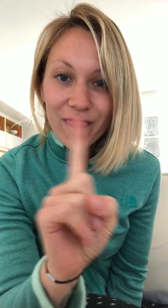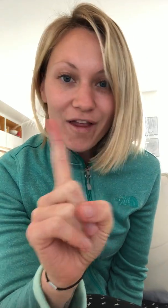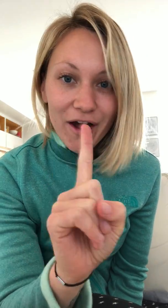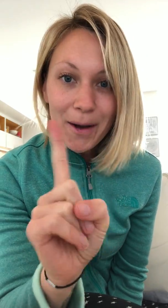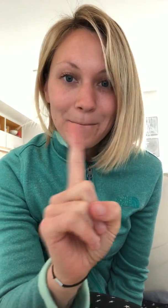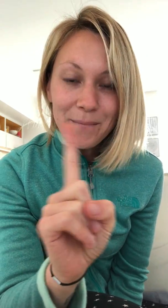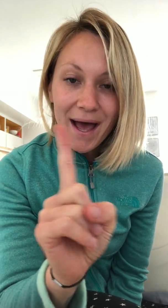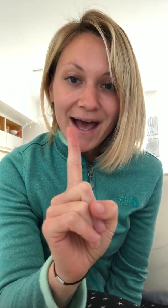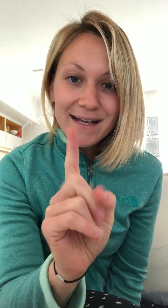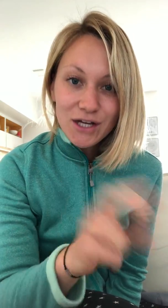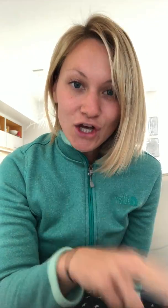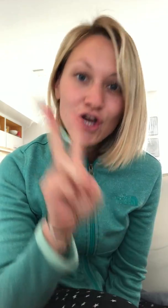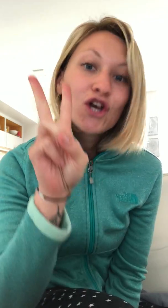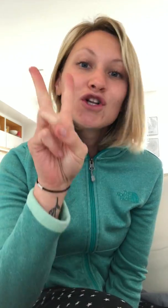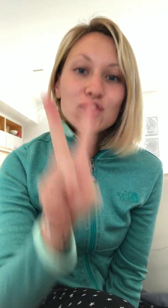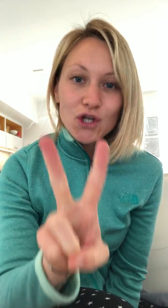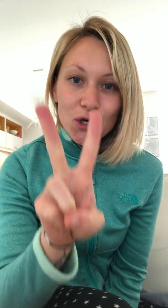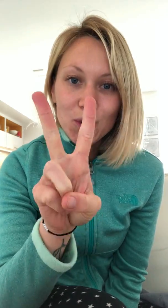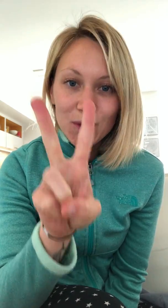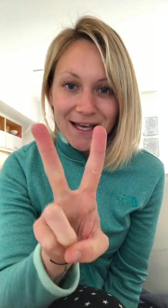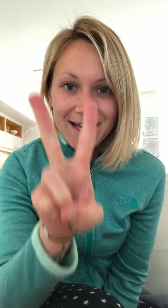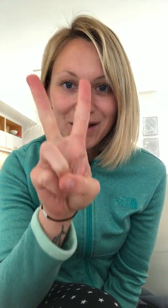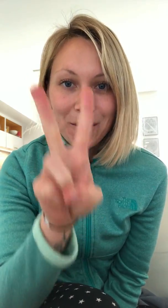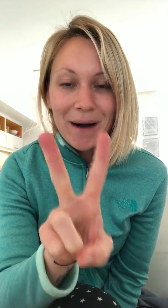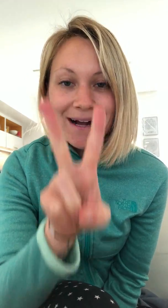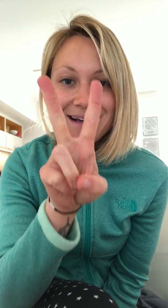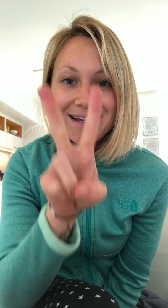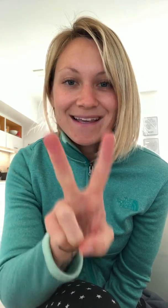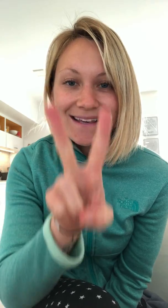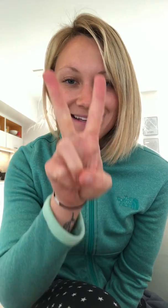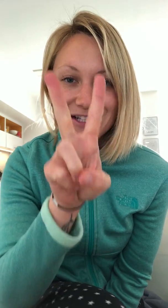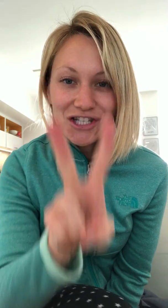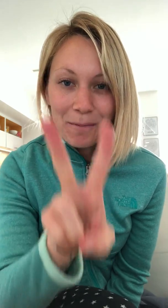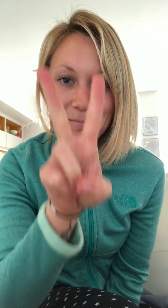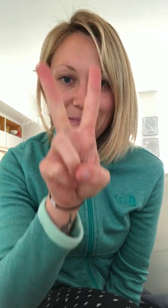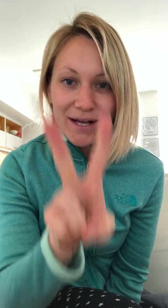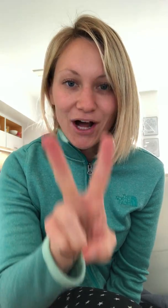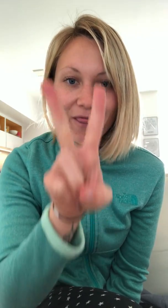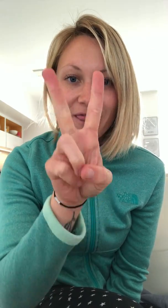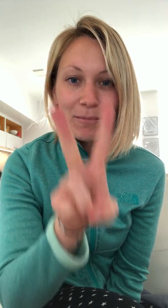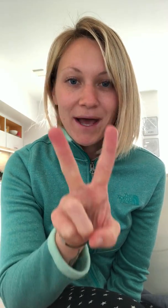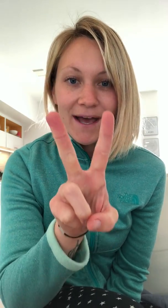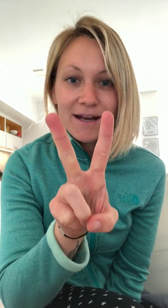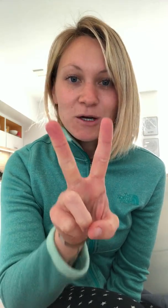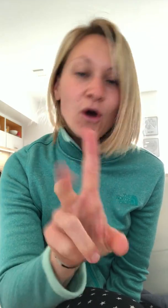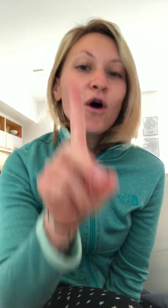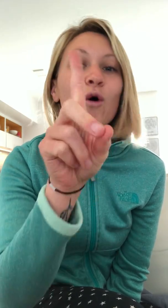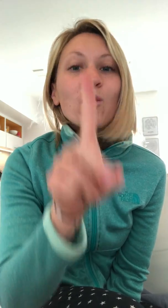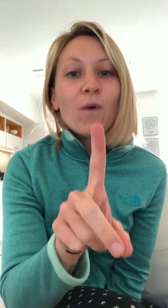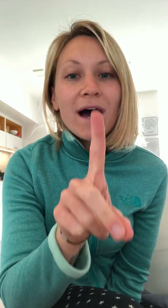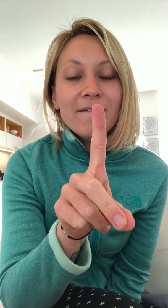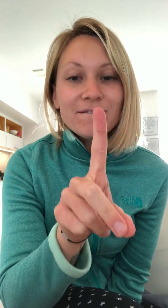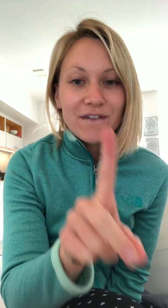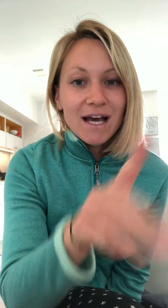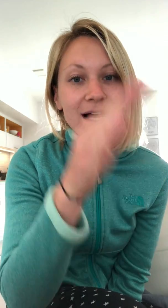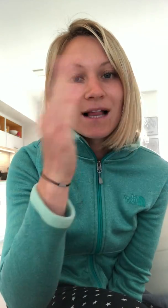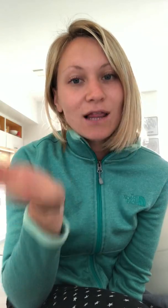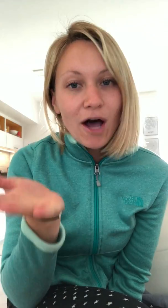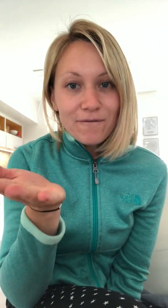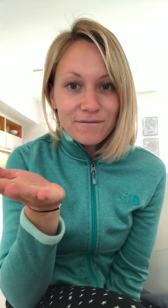the bed. Two little monkeys jumping on the bed. One fell off